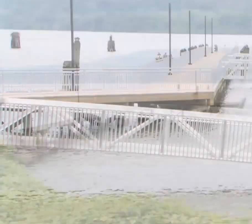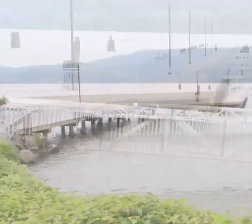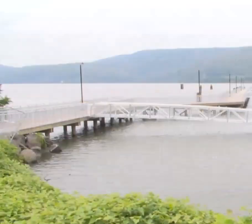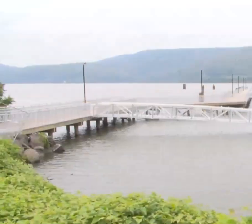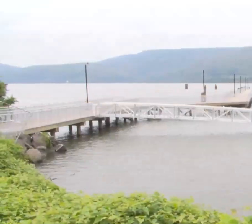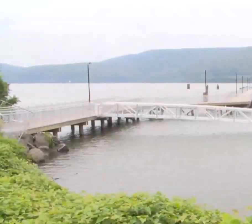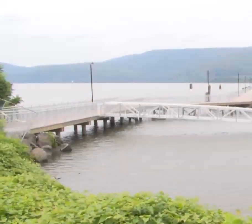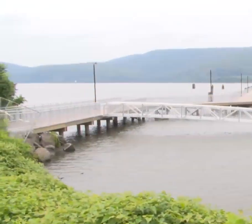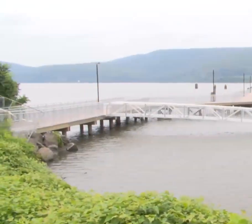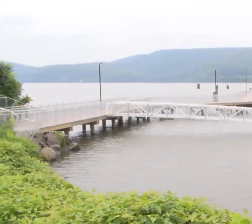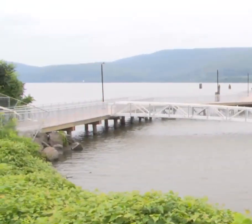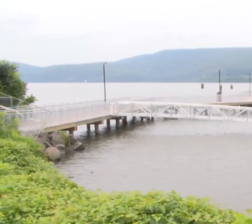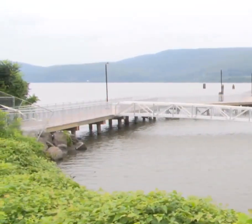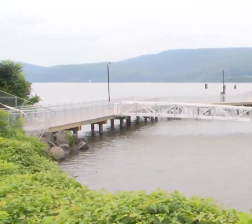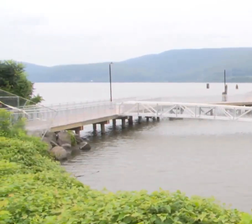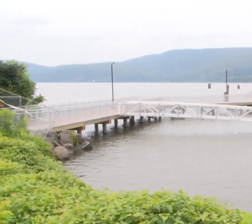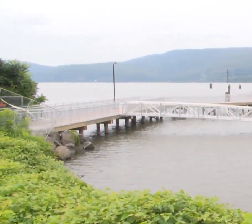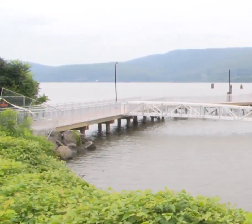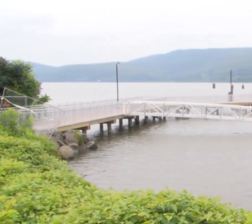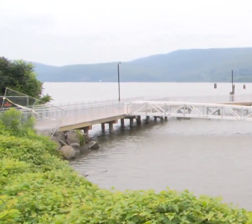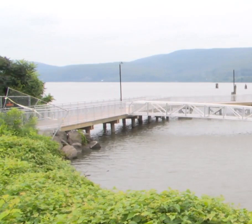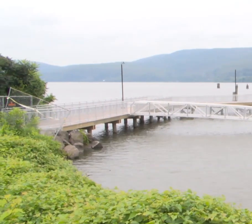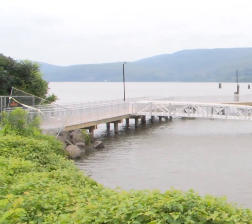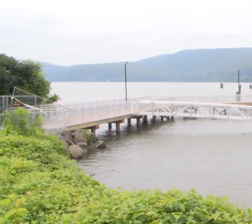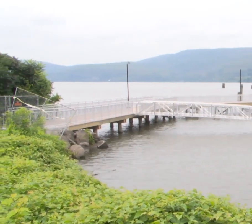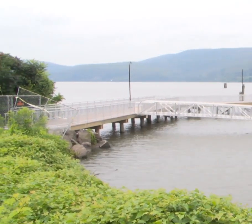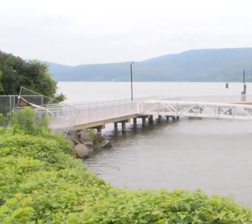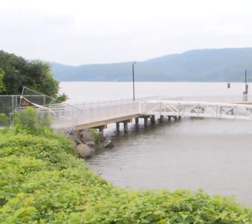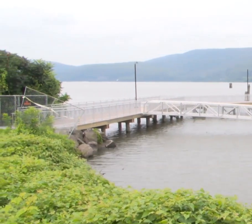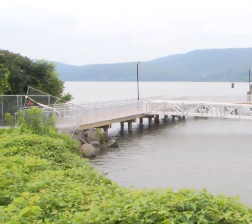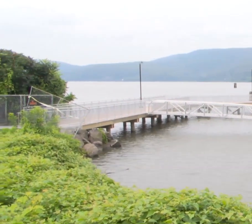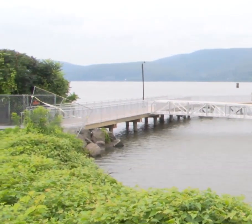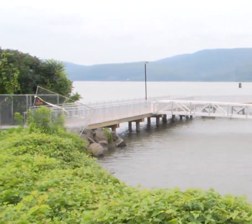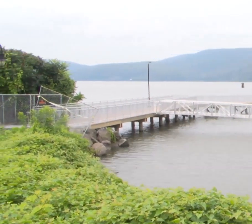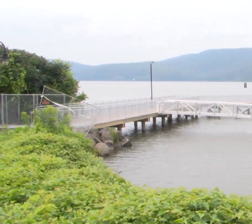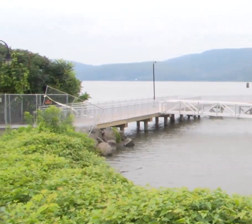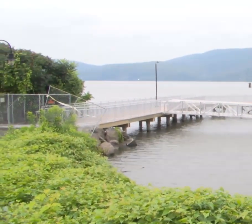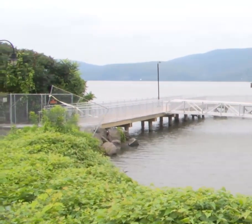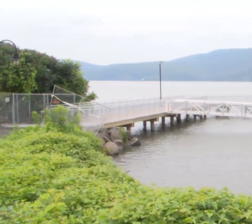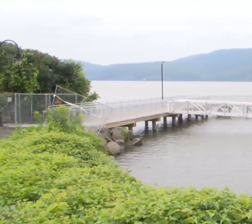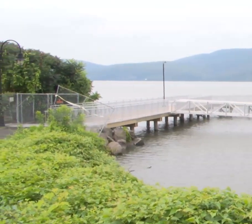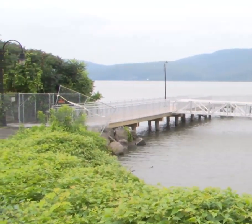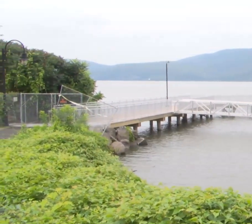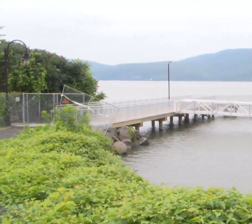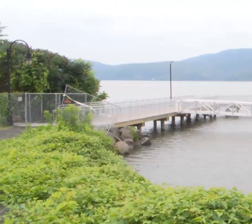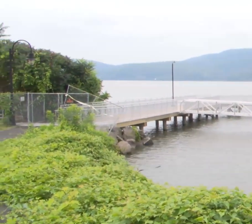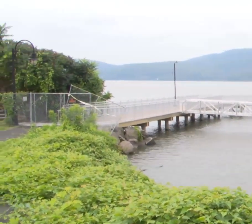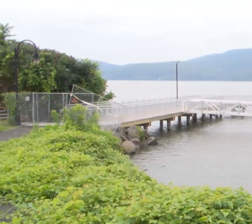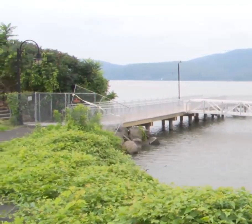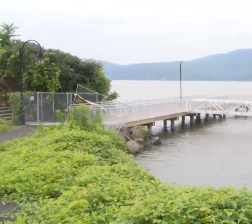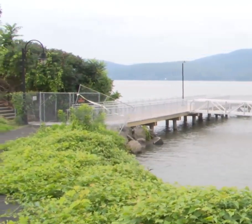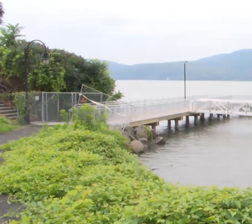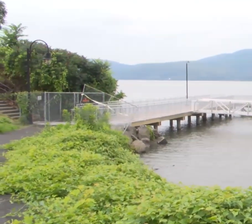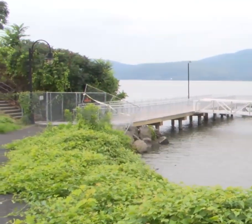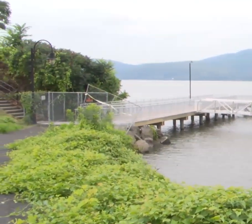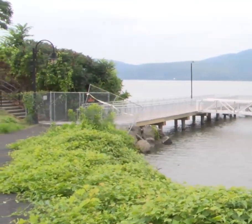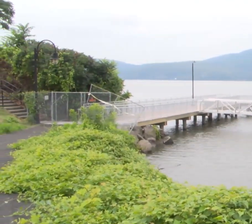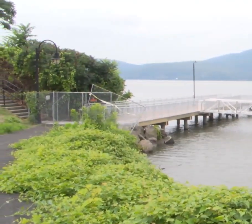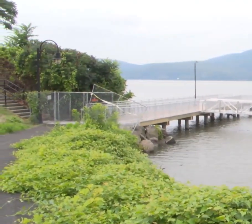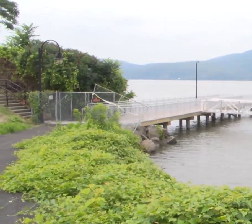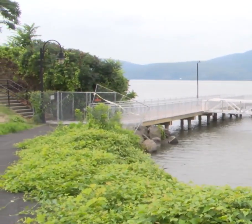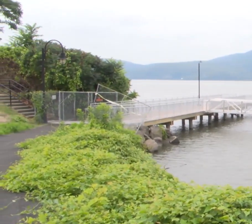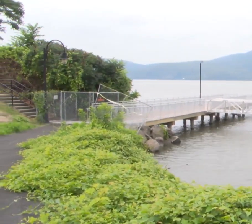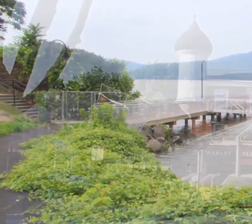It's accessible to all, no matter what your level of mobility is. Both parks not only increase the quality of life for Peekskill,